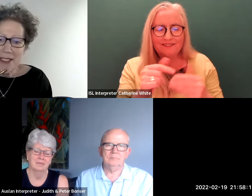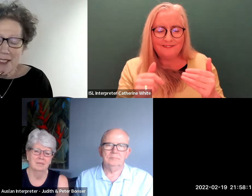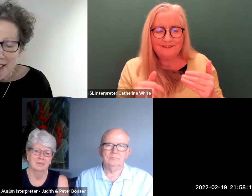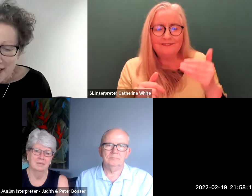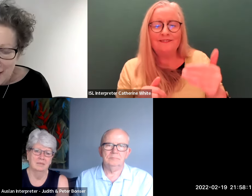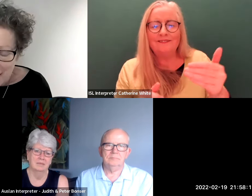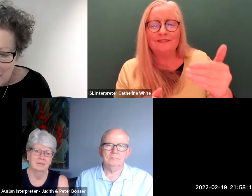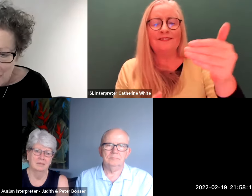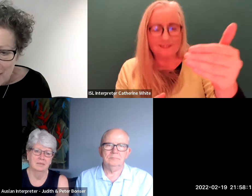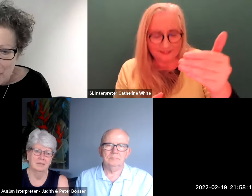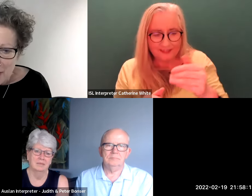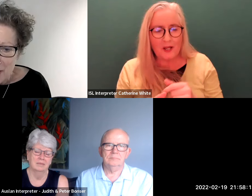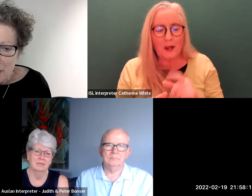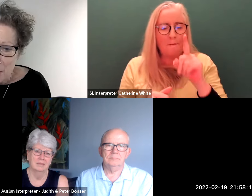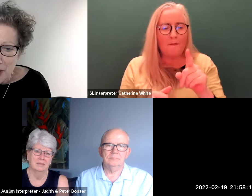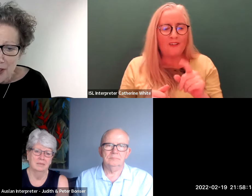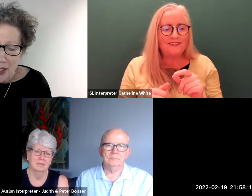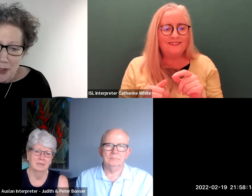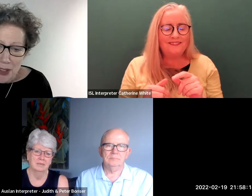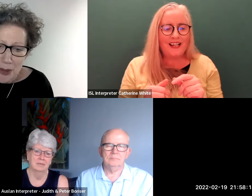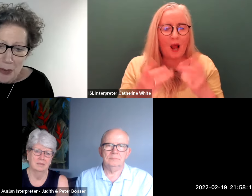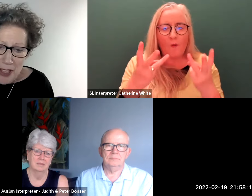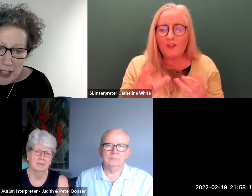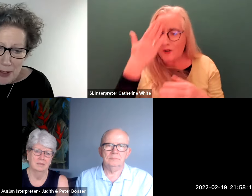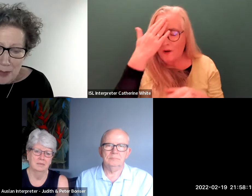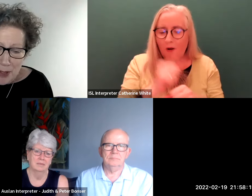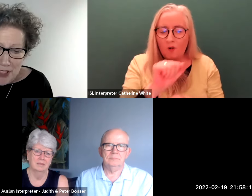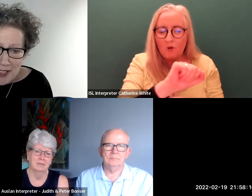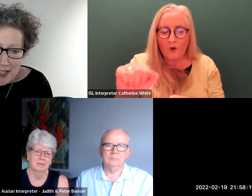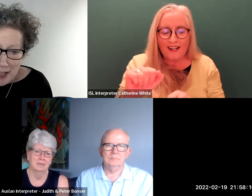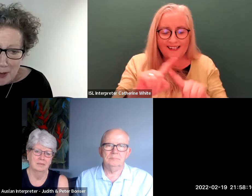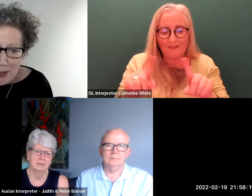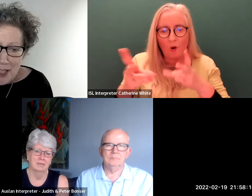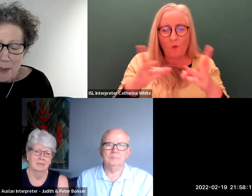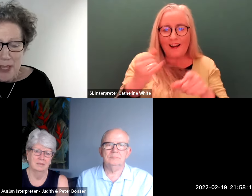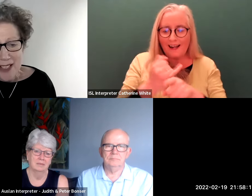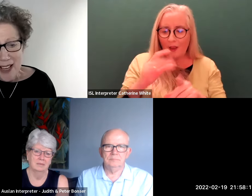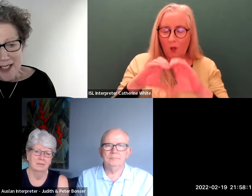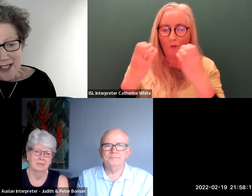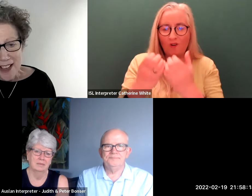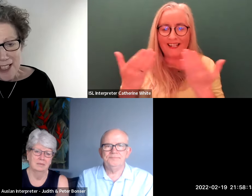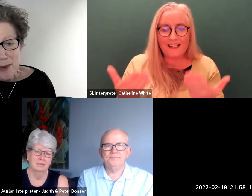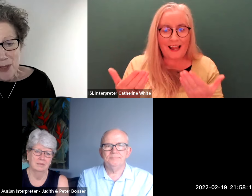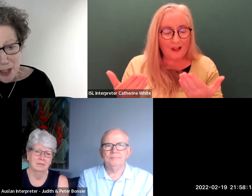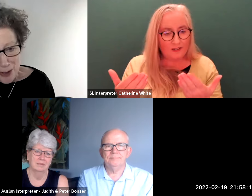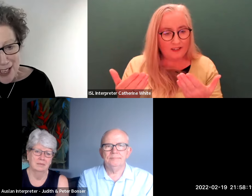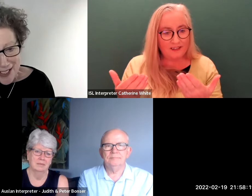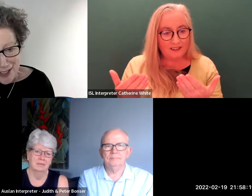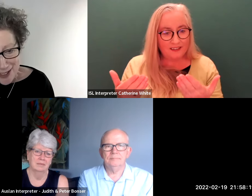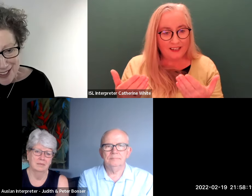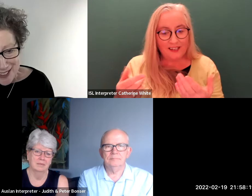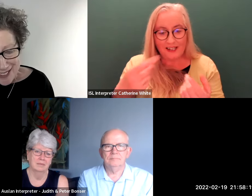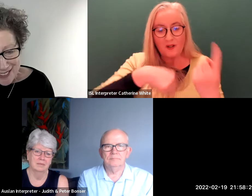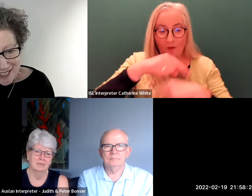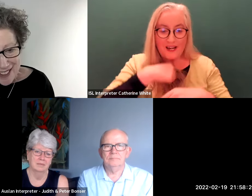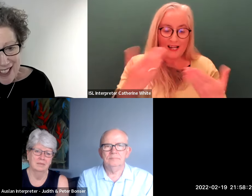just curious about the different work that you do within your communities now because as i suppose we're all getting